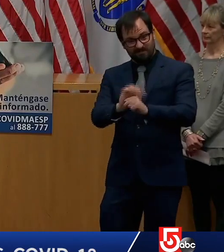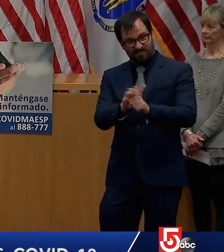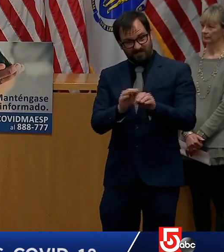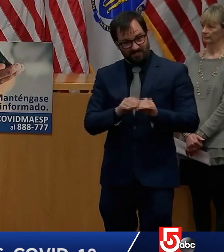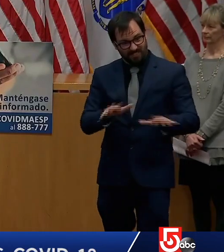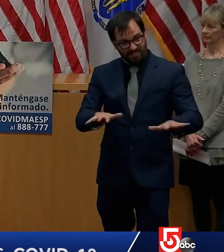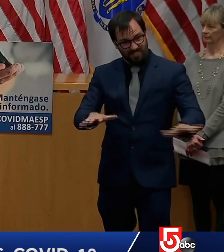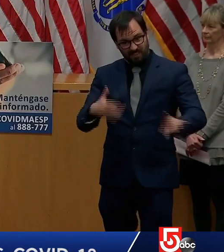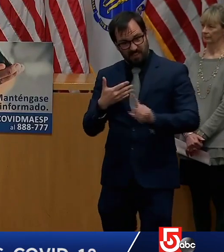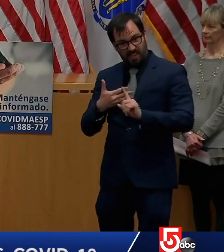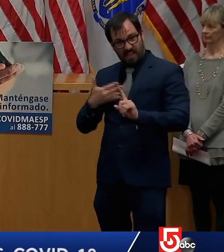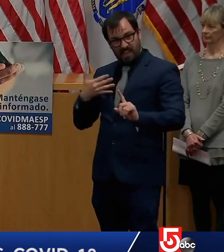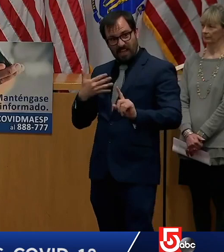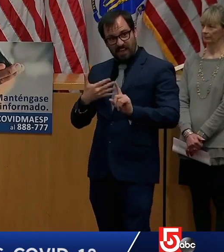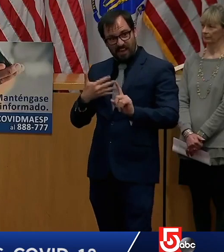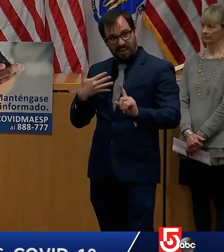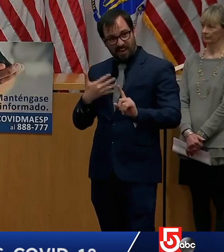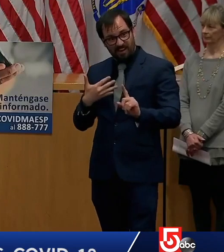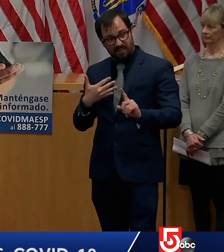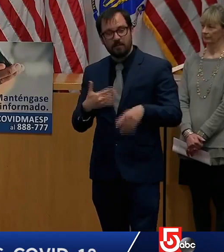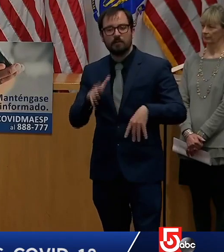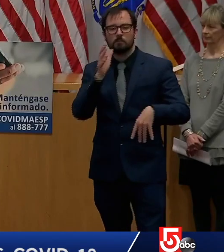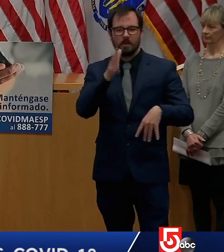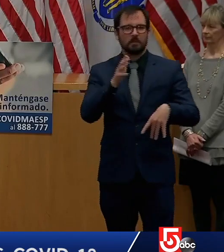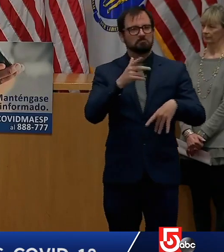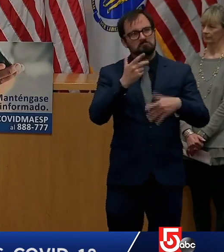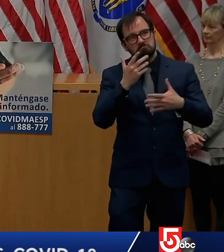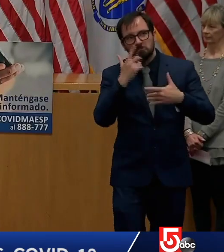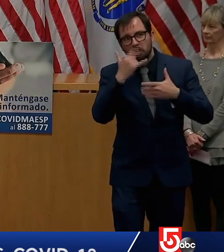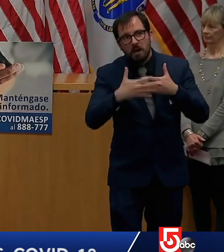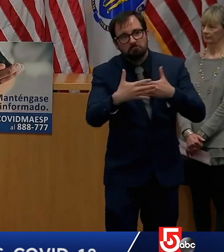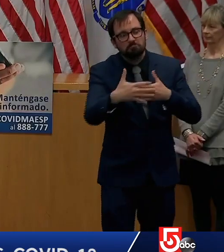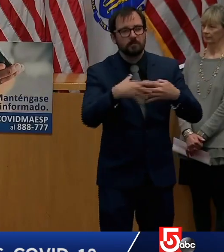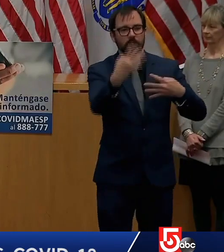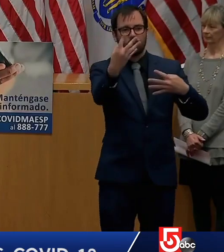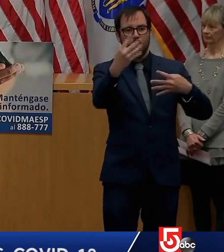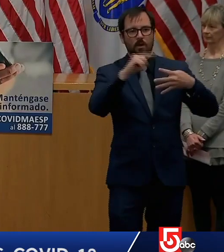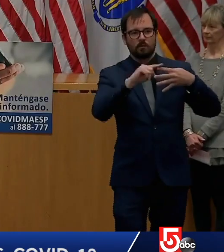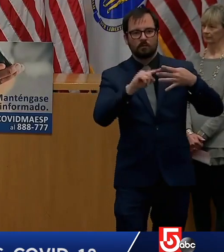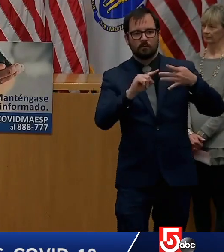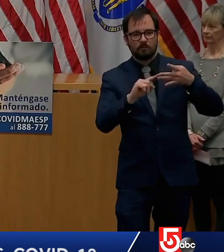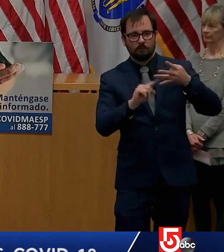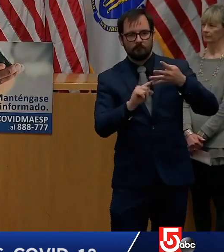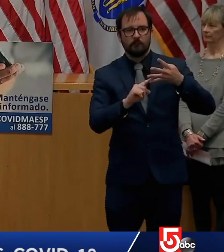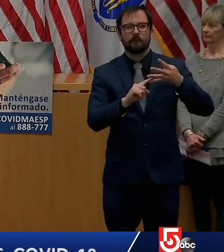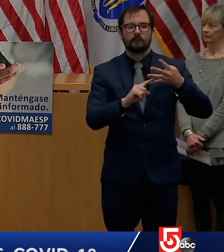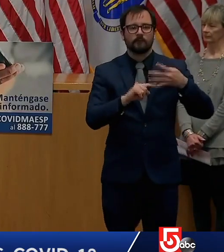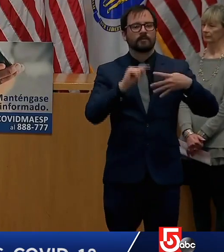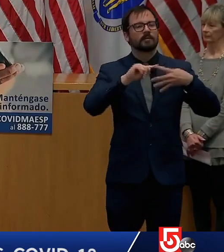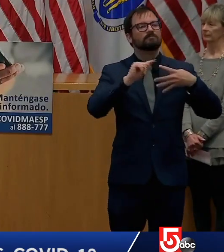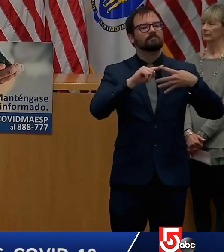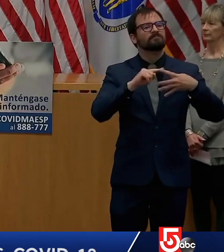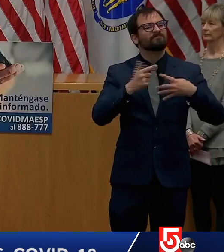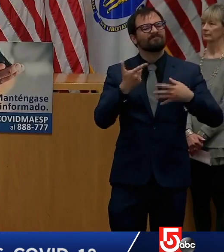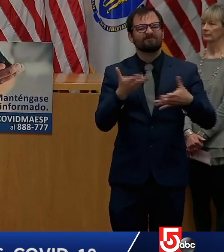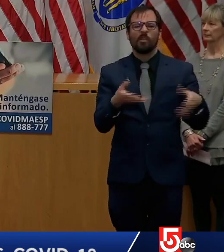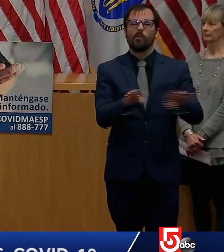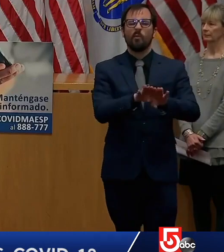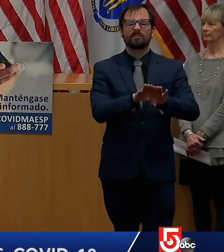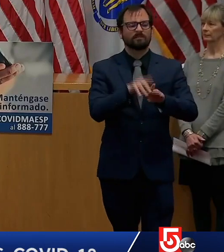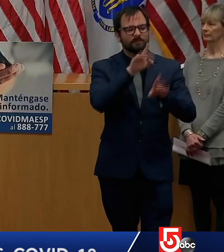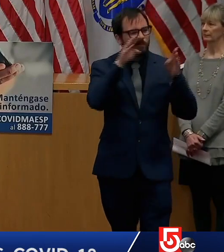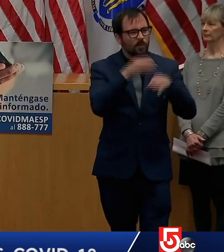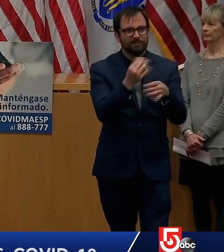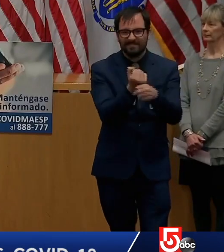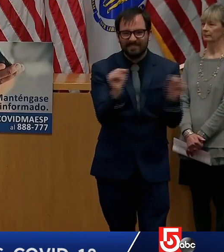phases. The initial closes was phase one, where we brought a focus on students and families' immediate needs, their health and safety,